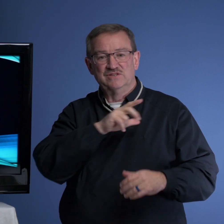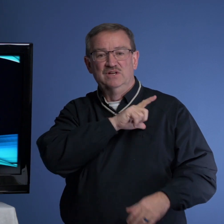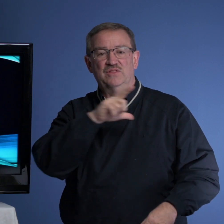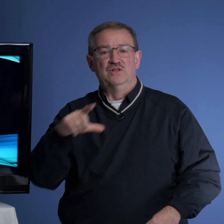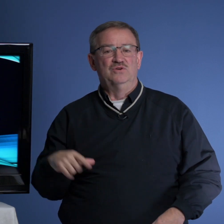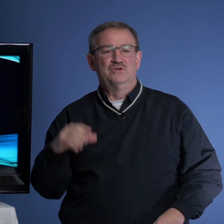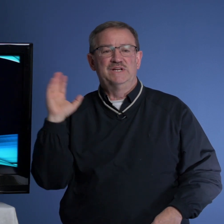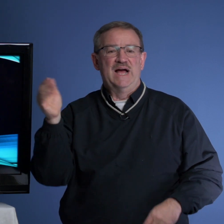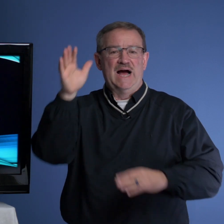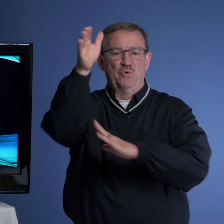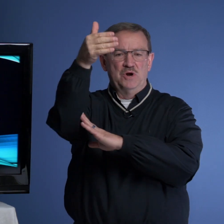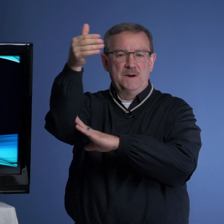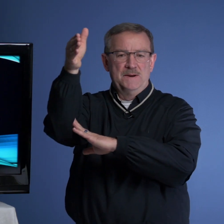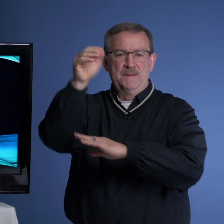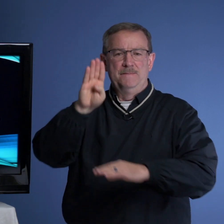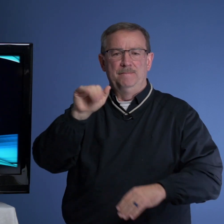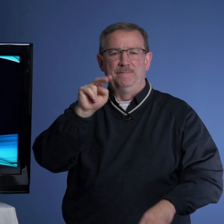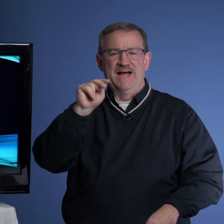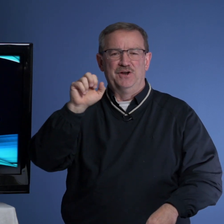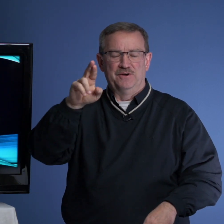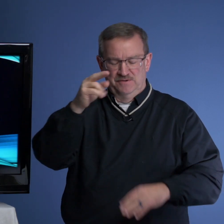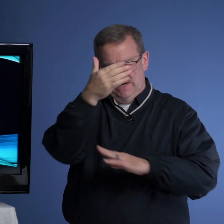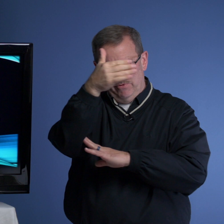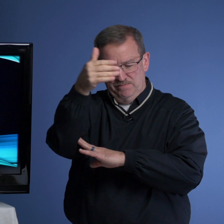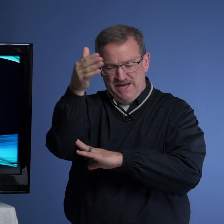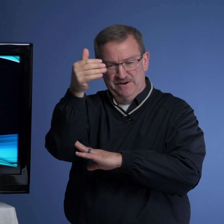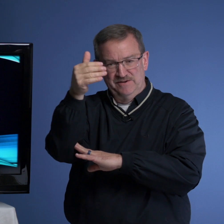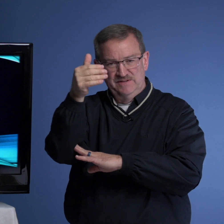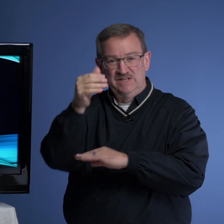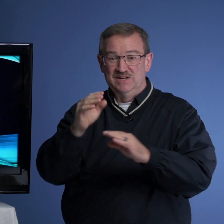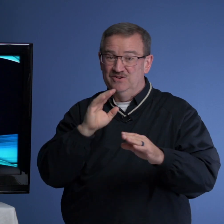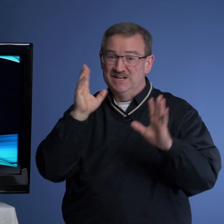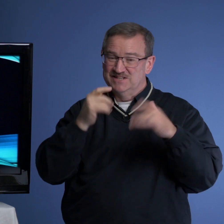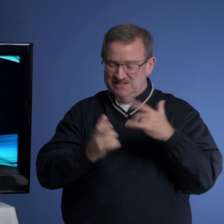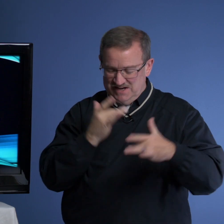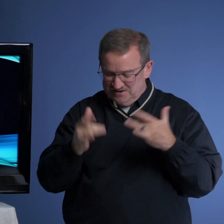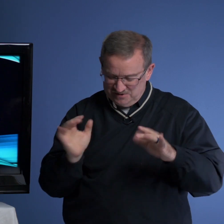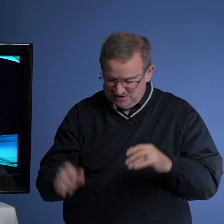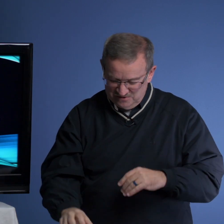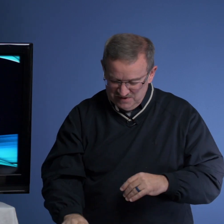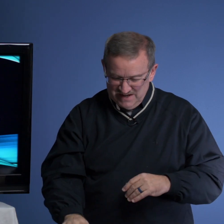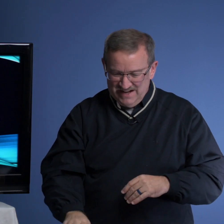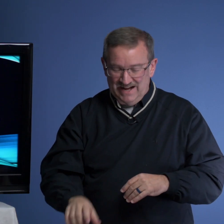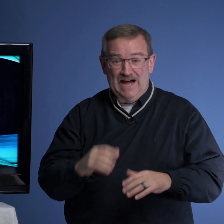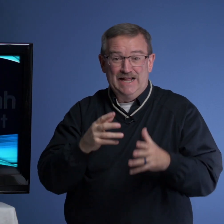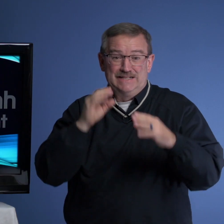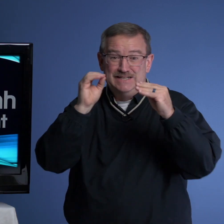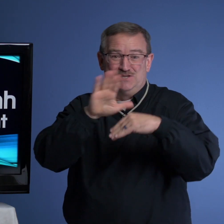the Lord, our banner. Our banner. Oh, that's an exciting one, too. I'd like to teach them